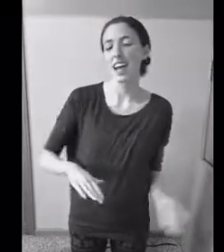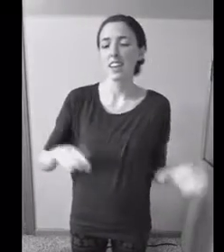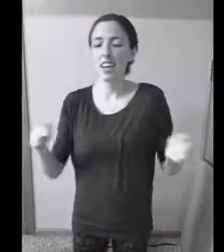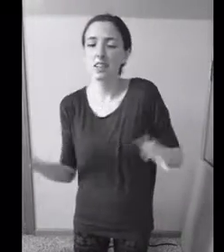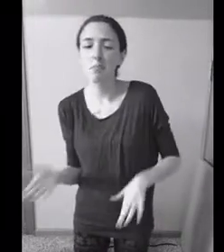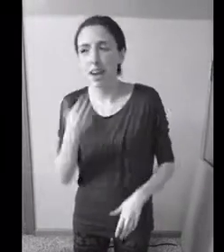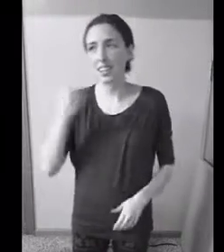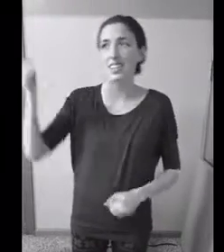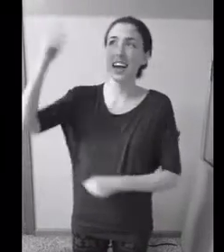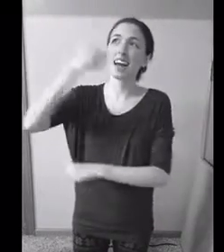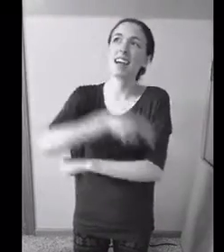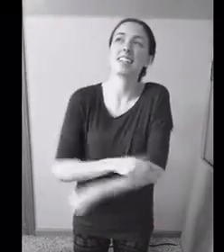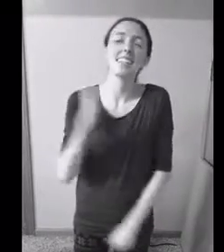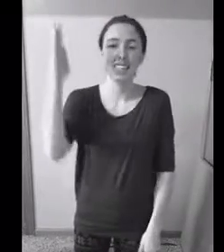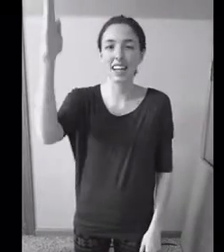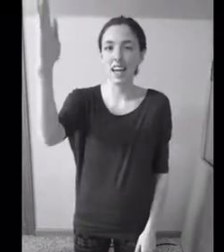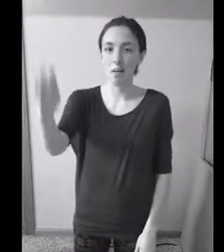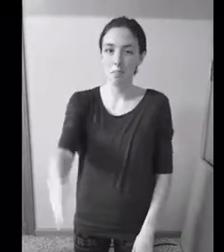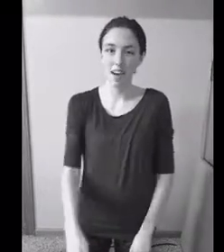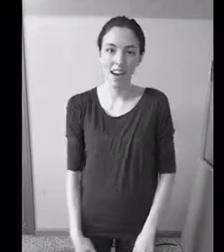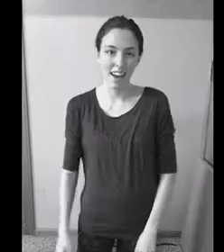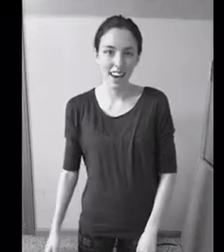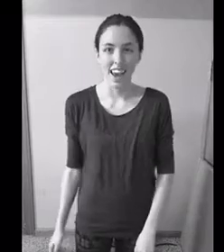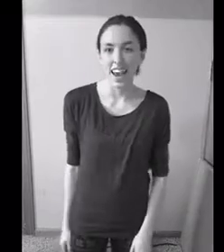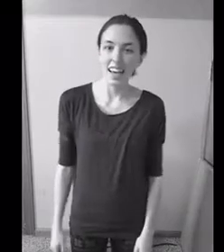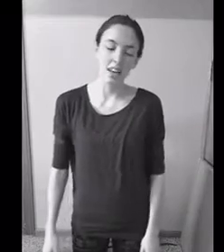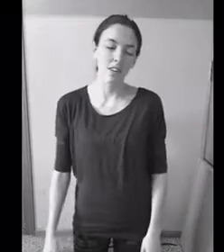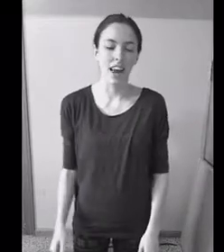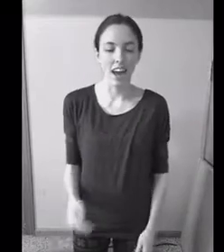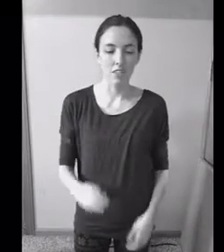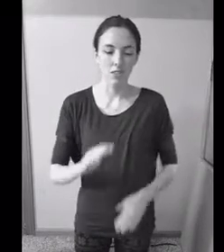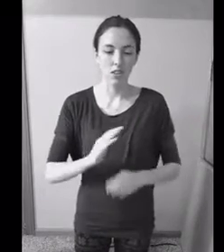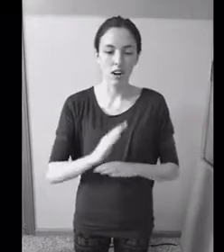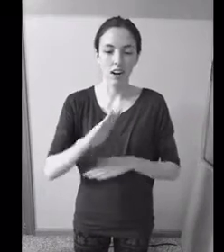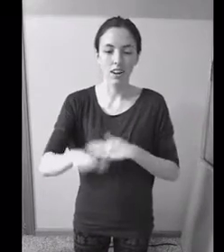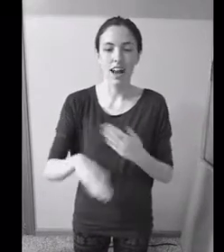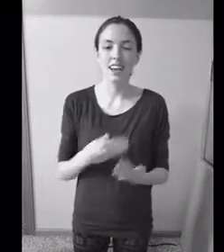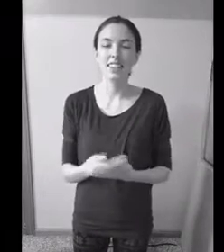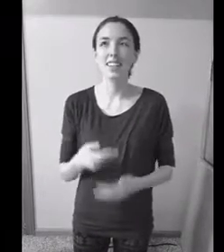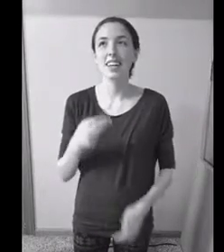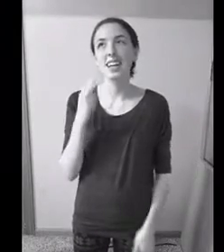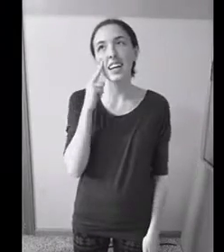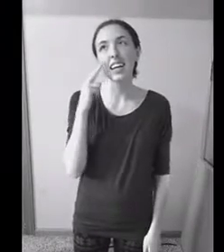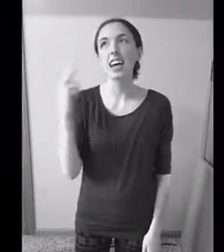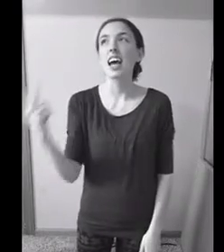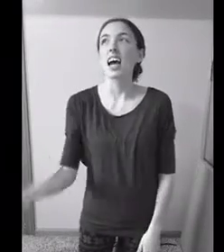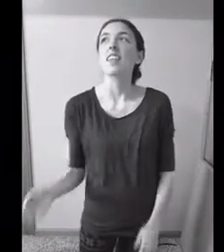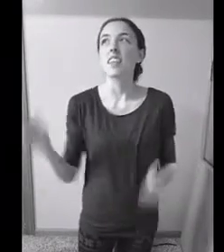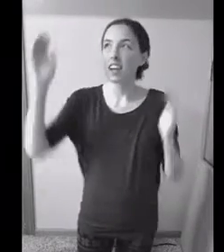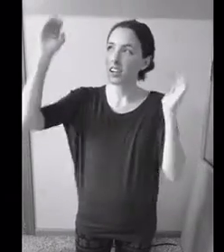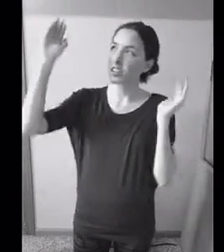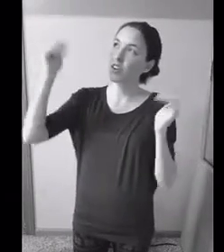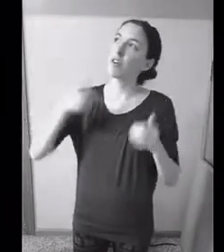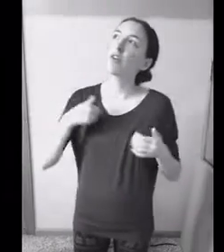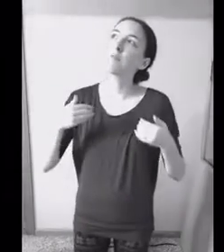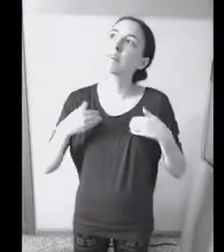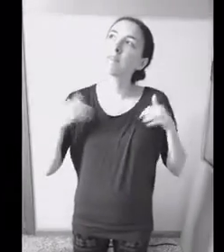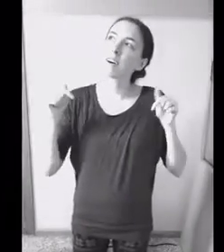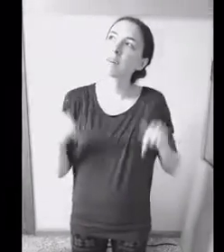There's better days still up ahead Even after all I see There's hope in front of